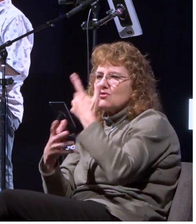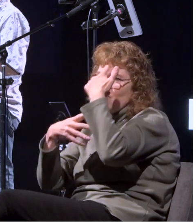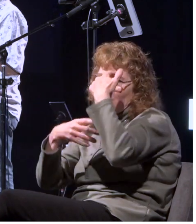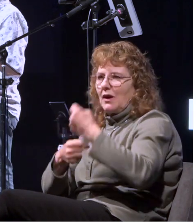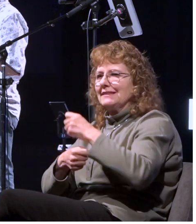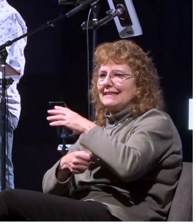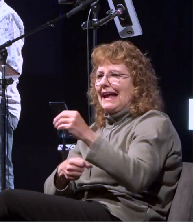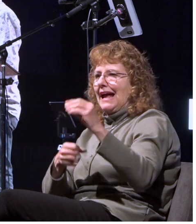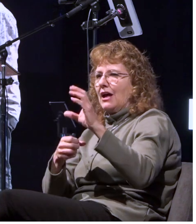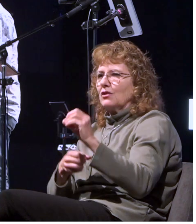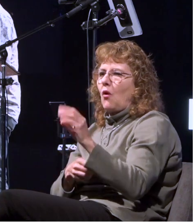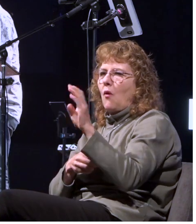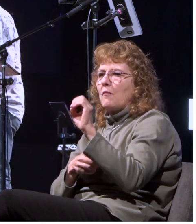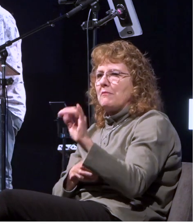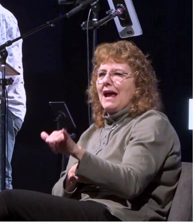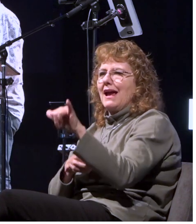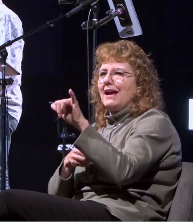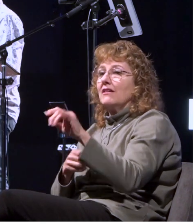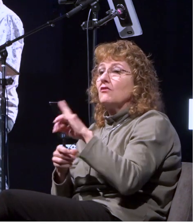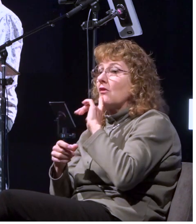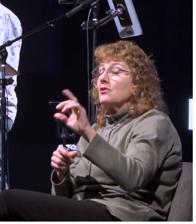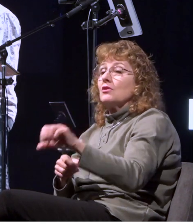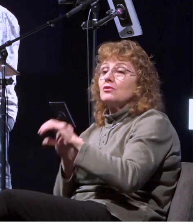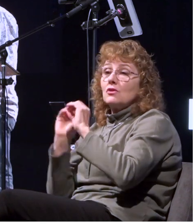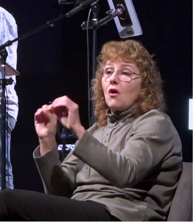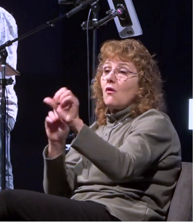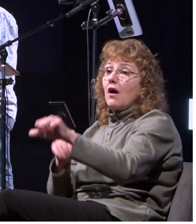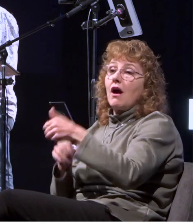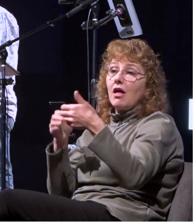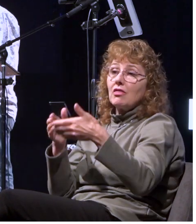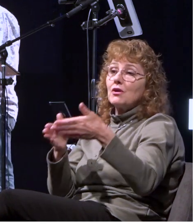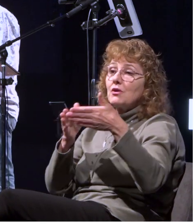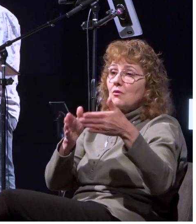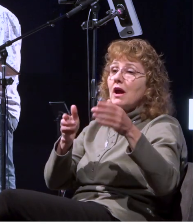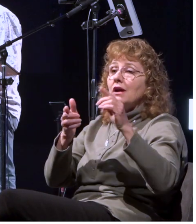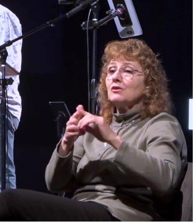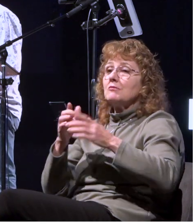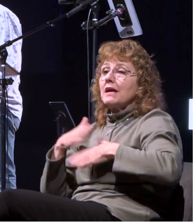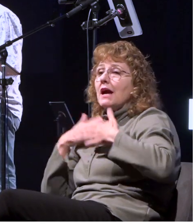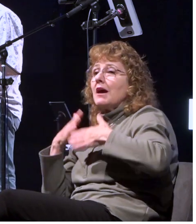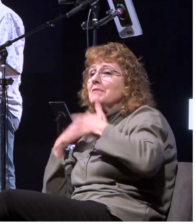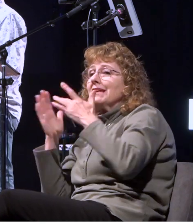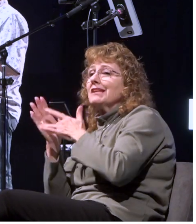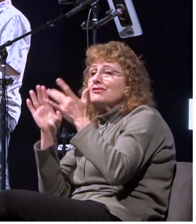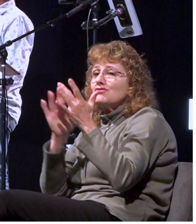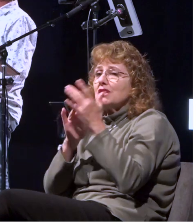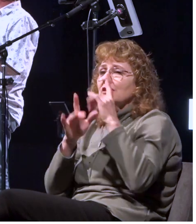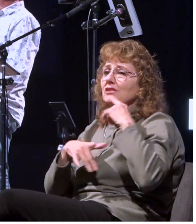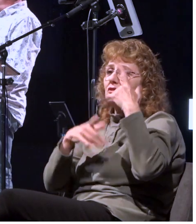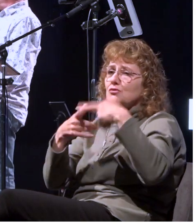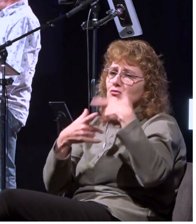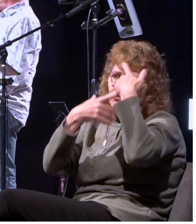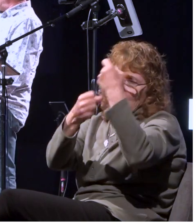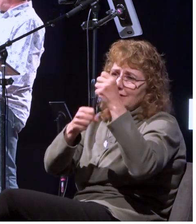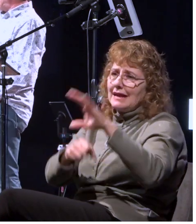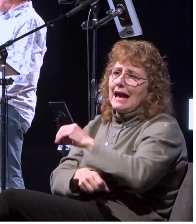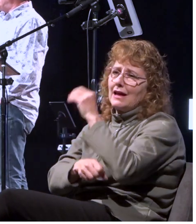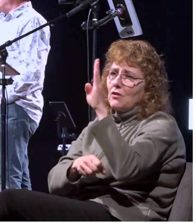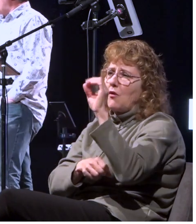way to be happy in jesus but to trust and obey and and the second thing i just want to say about listening to